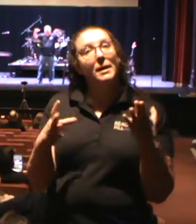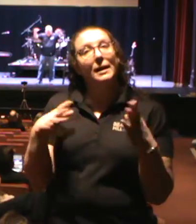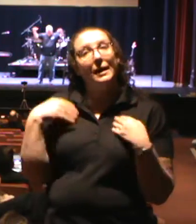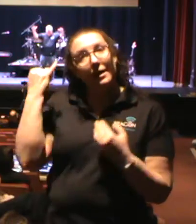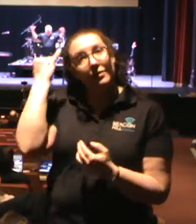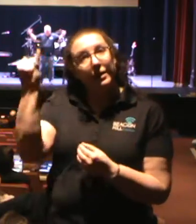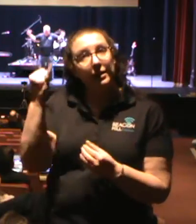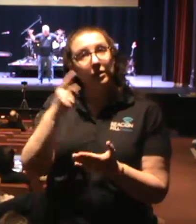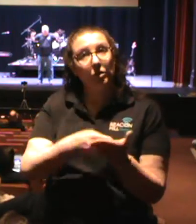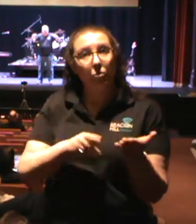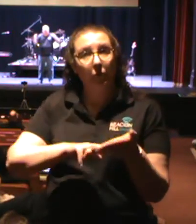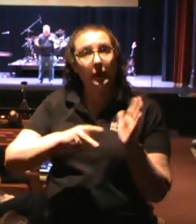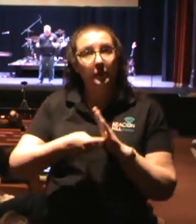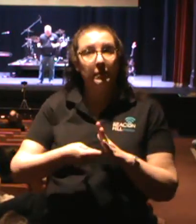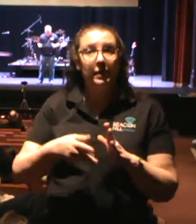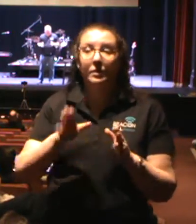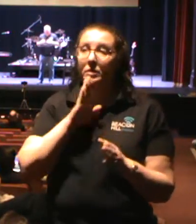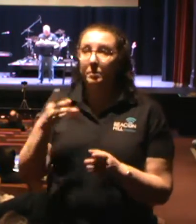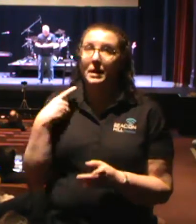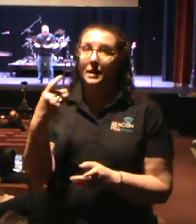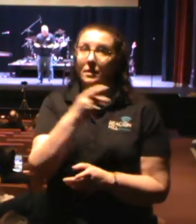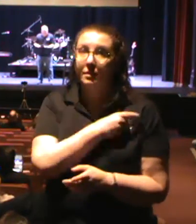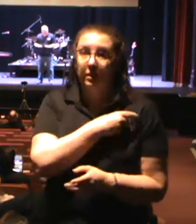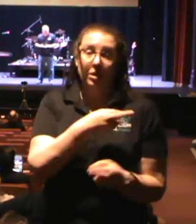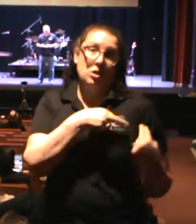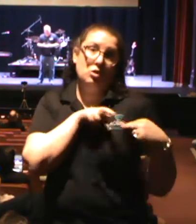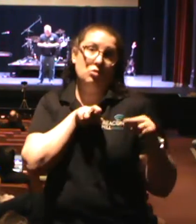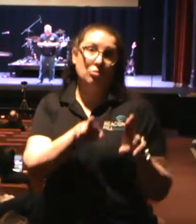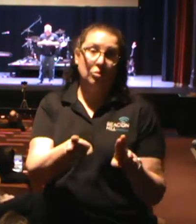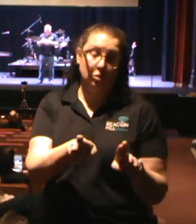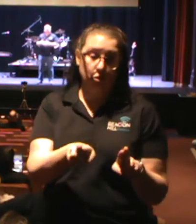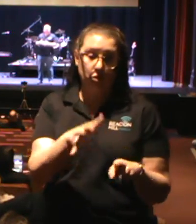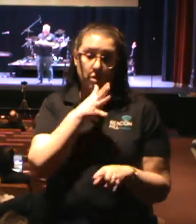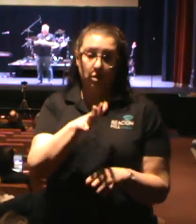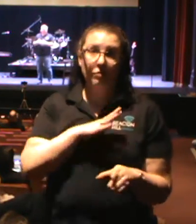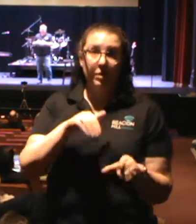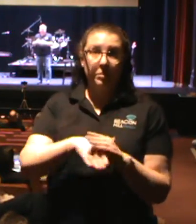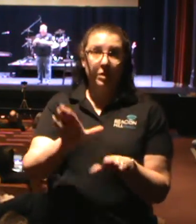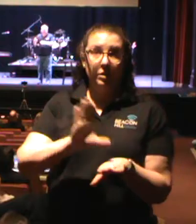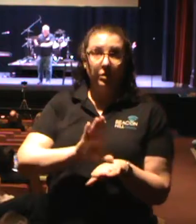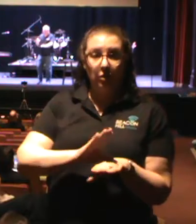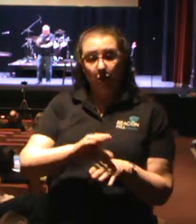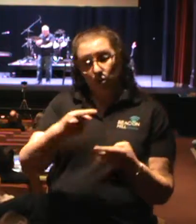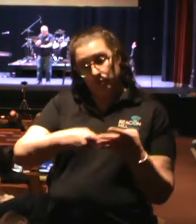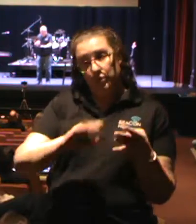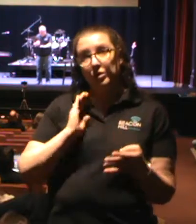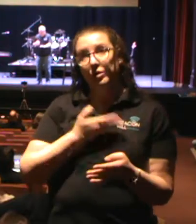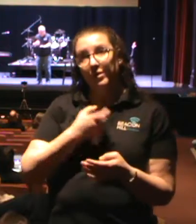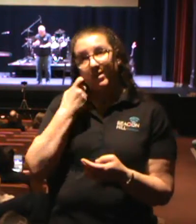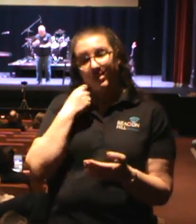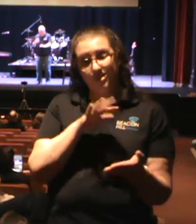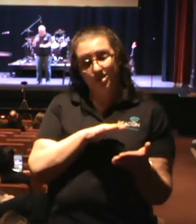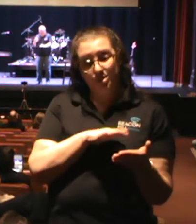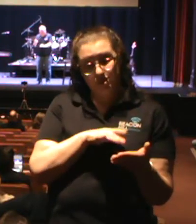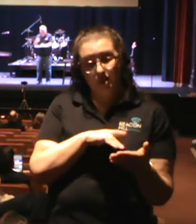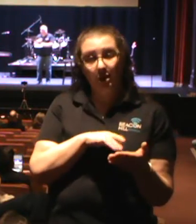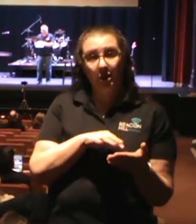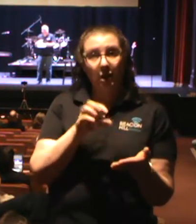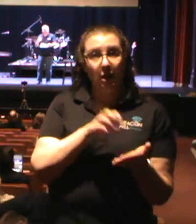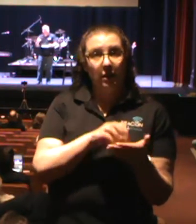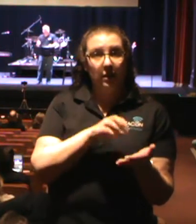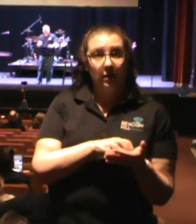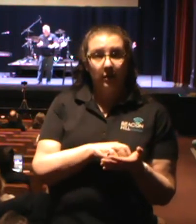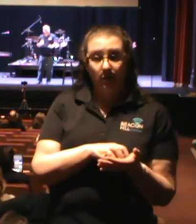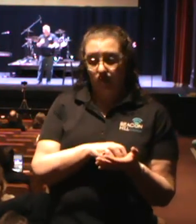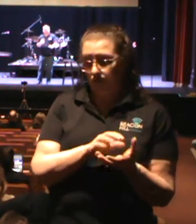to be a deacon and roles of women in the church from what we were brought up in. Few of us have actually studied this passage and kept